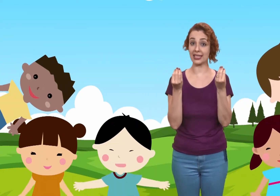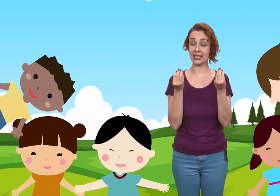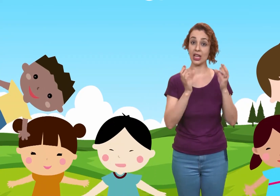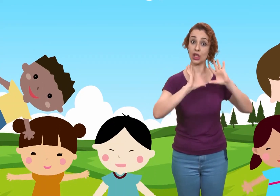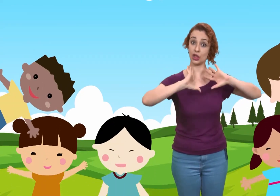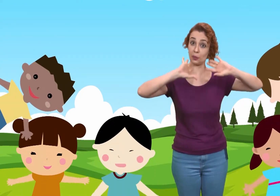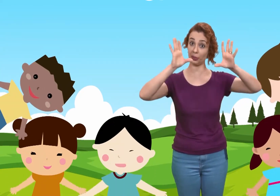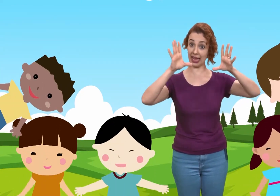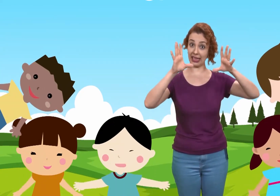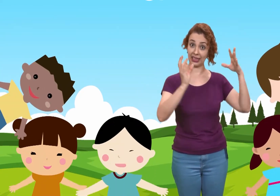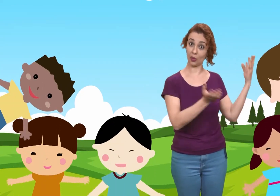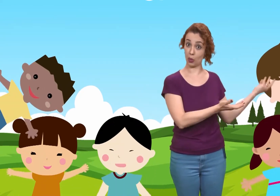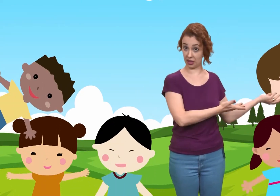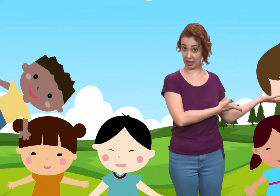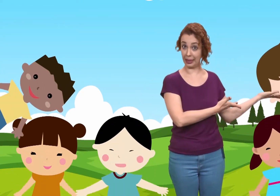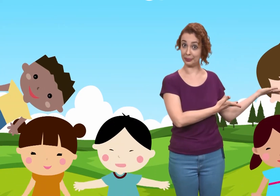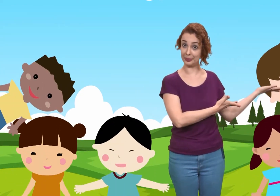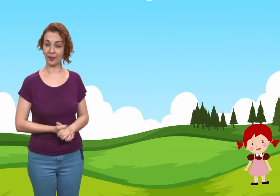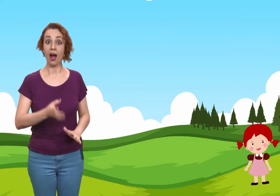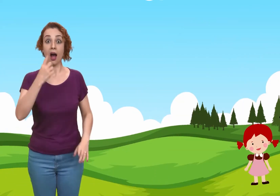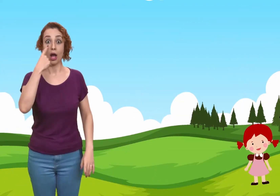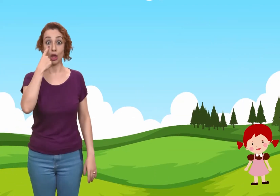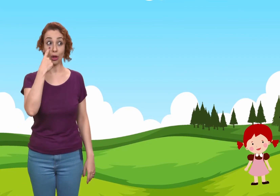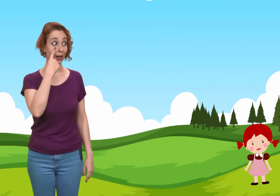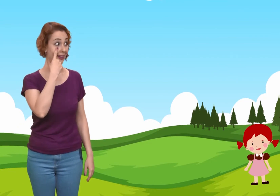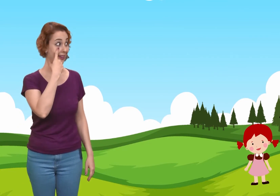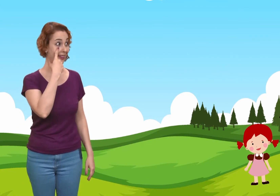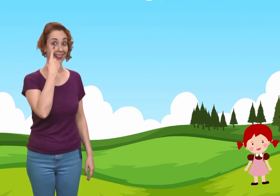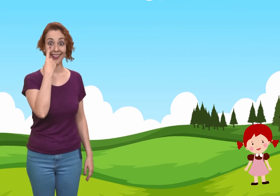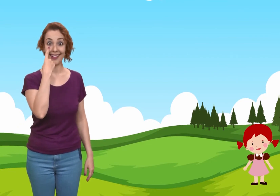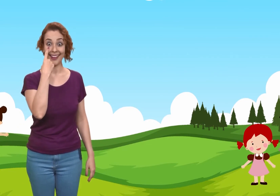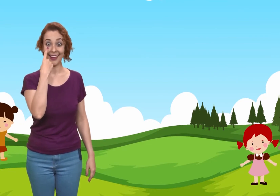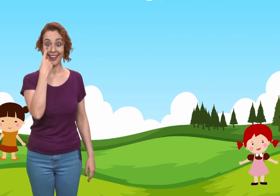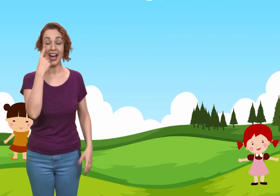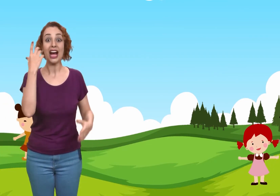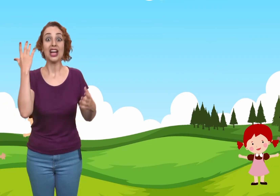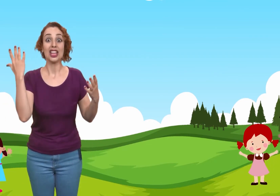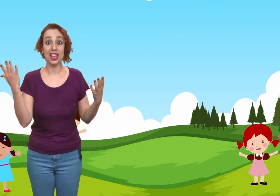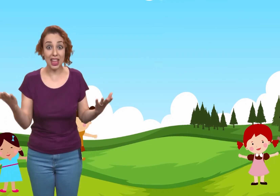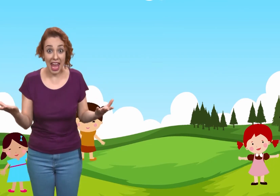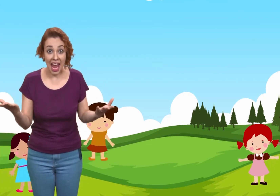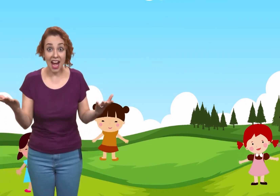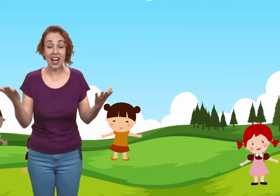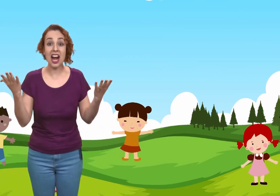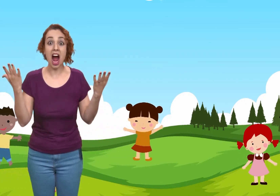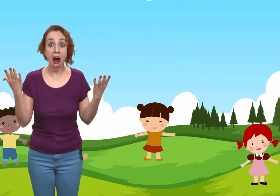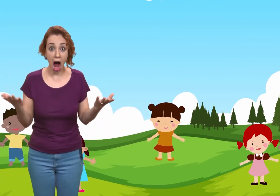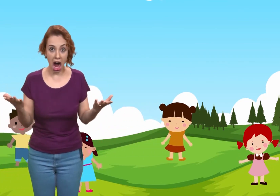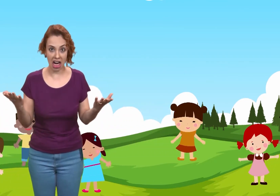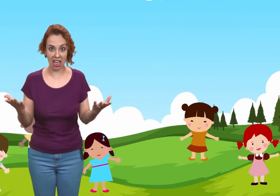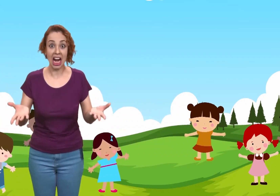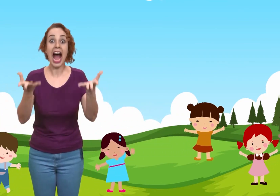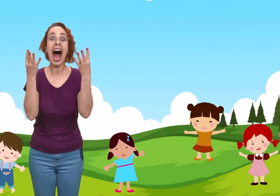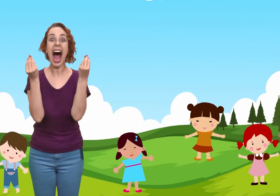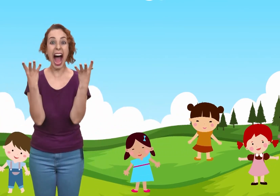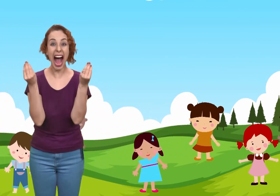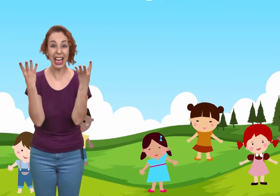to play with them? Look! There are a